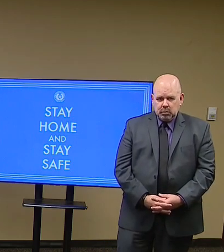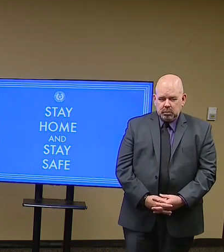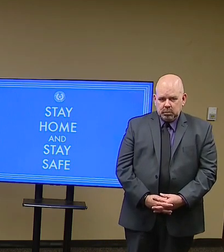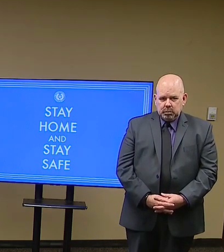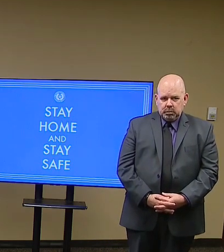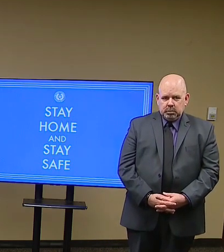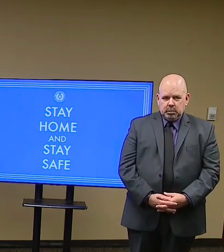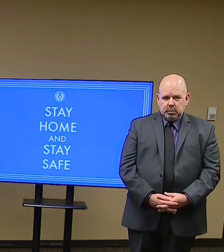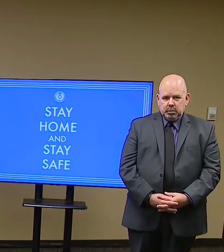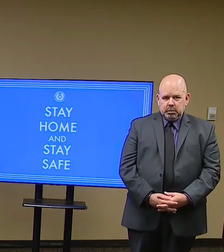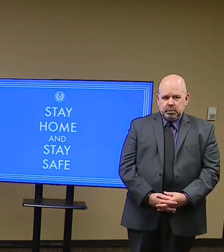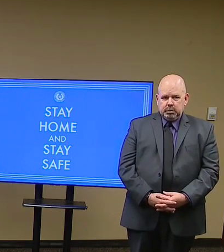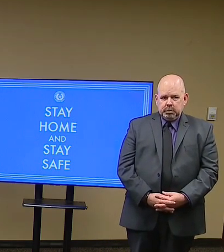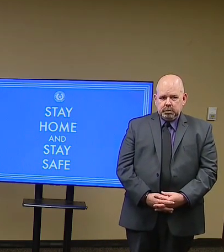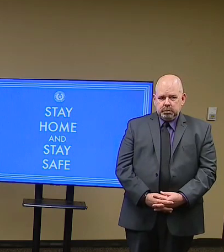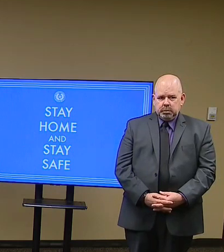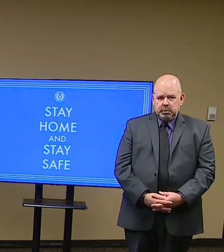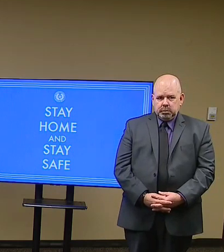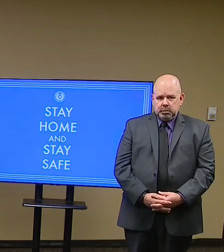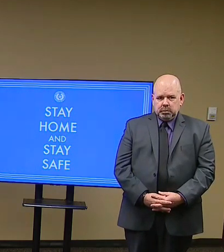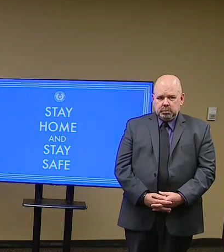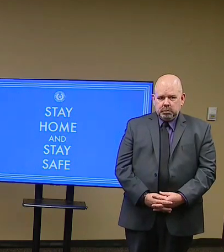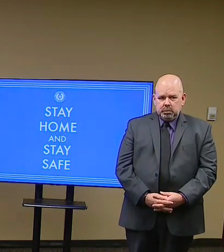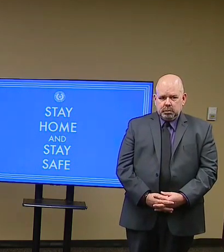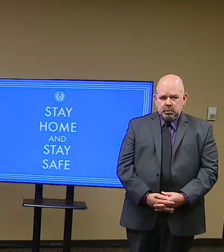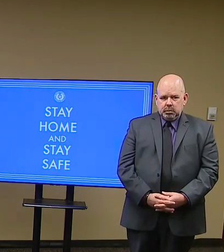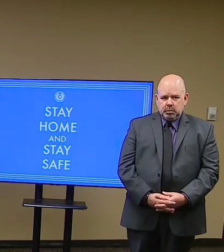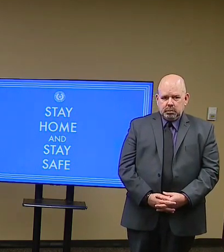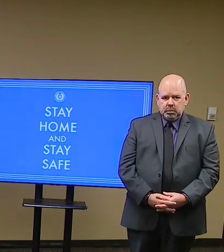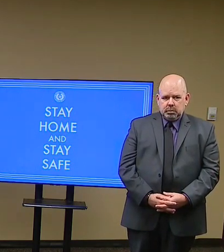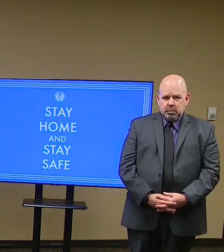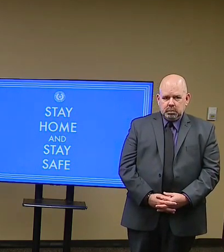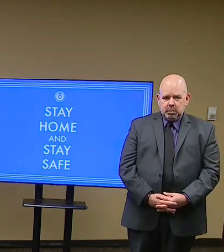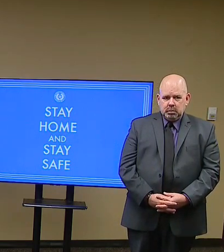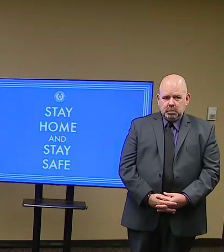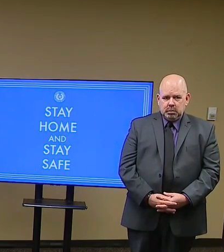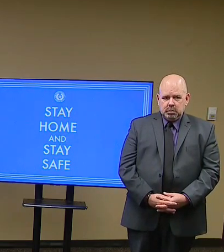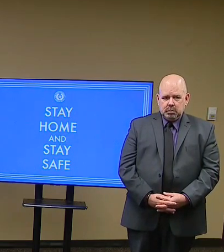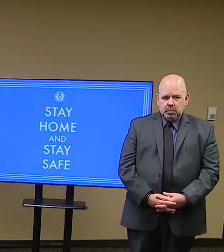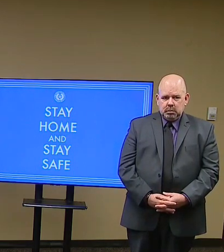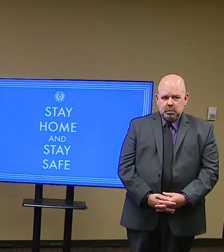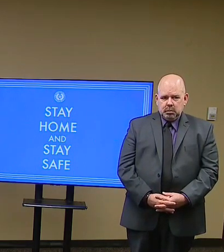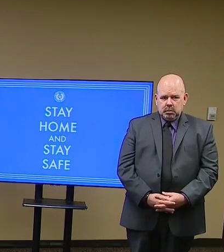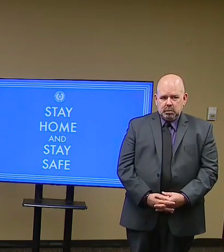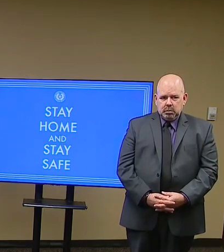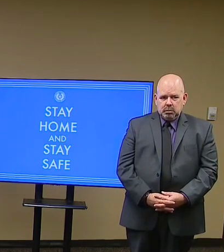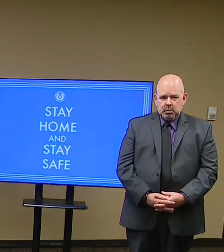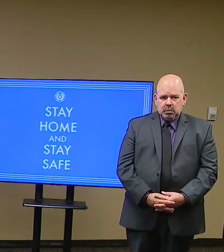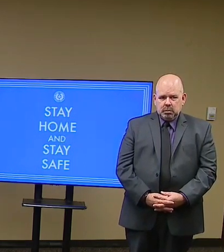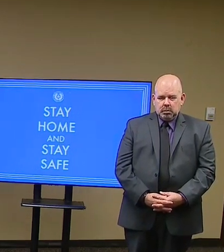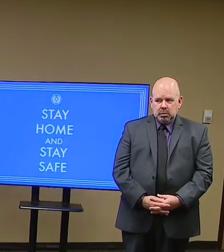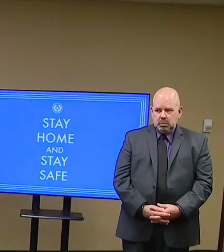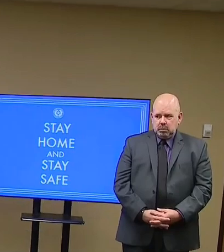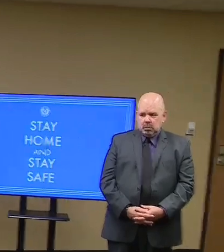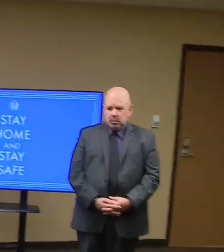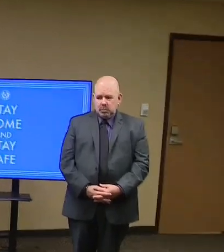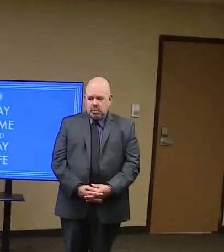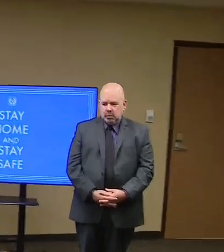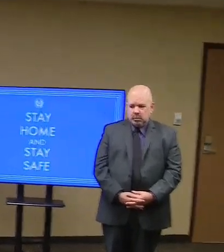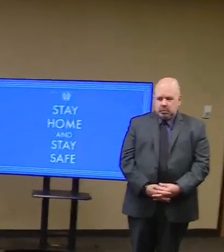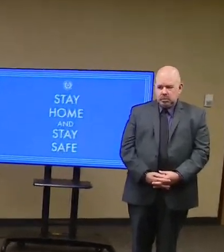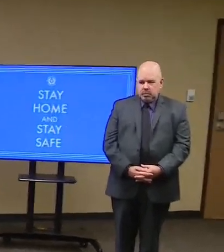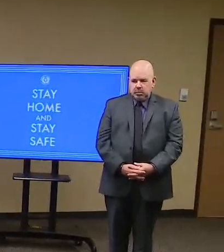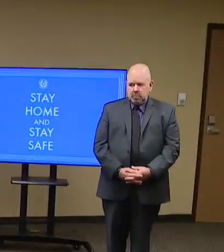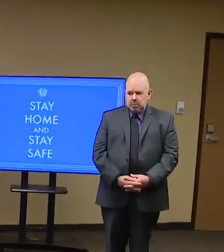so then you can see both at the same time. And then whenever Dr. Wong or whoever points, they point to that one. Okay. So